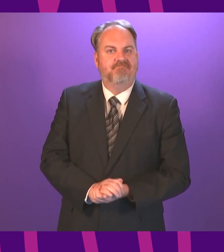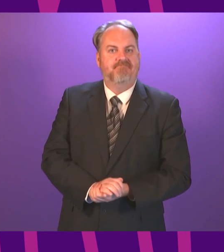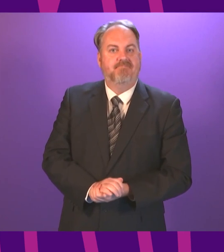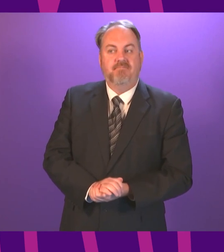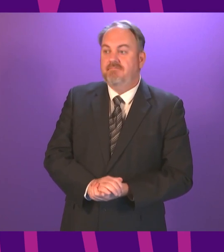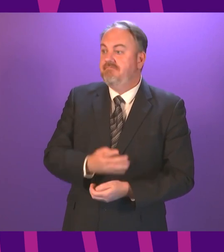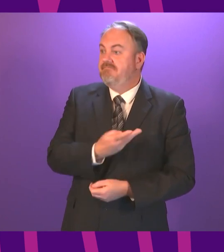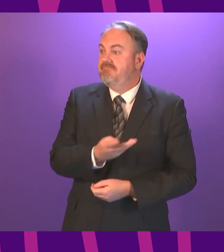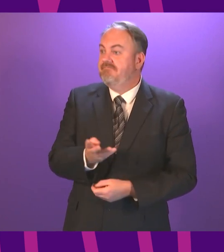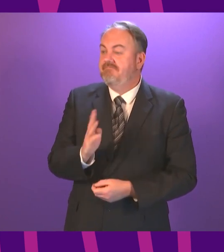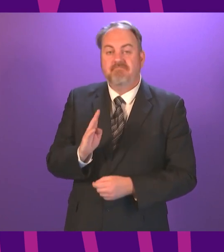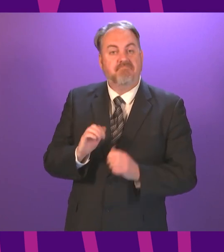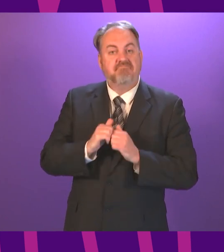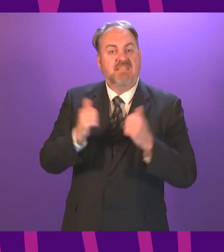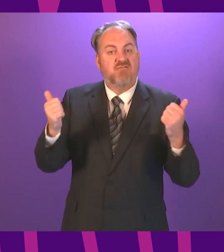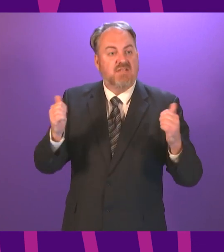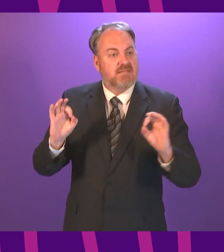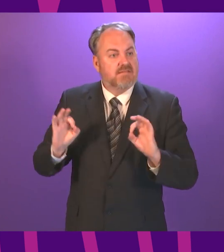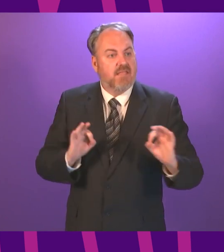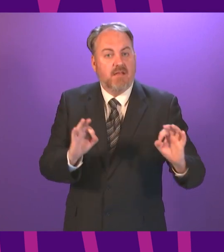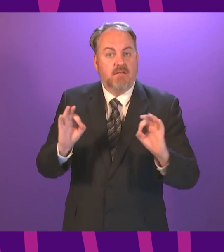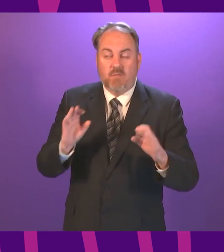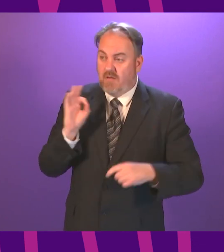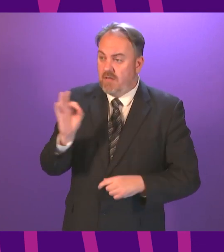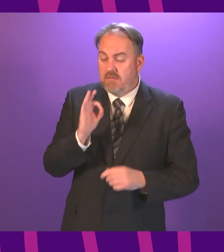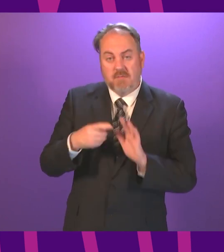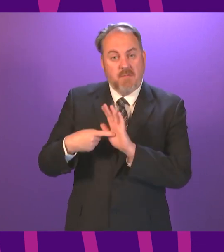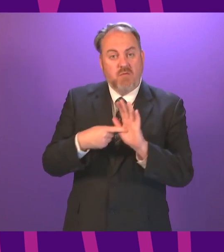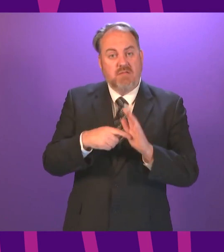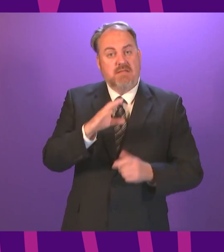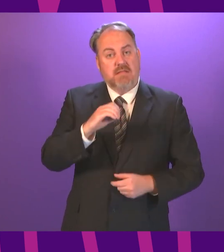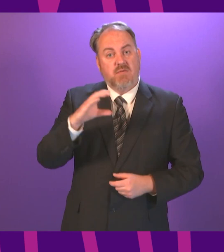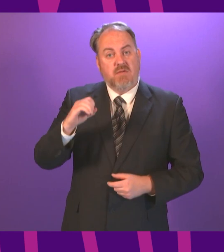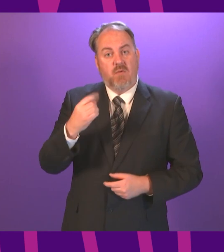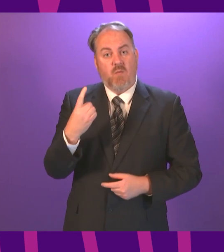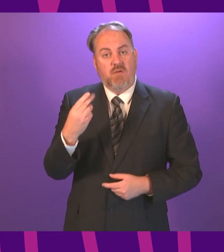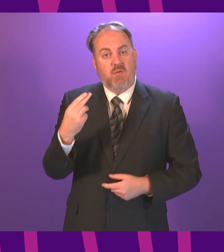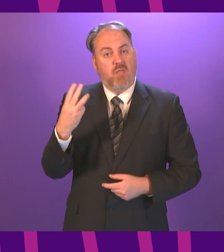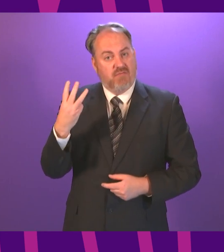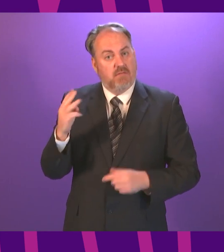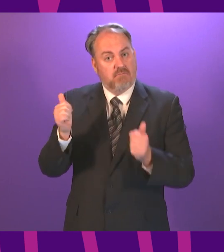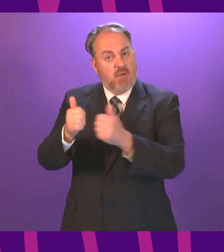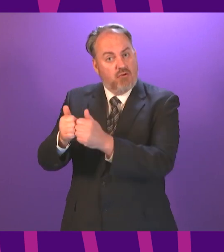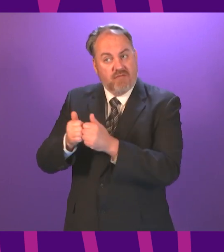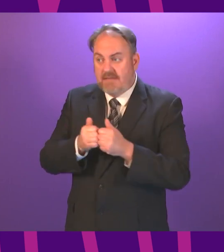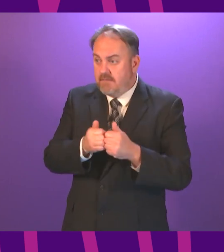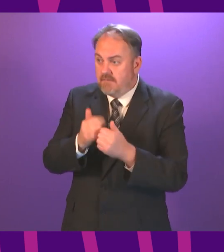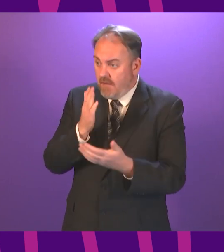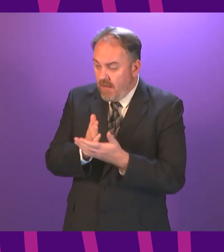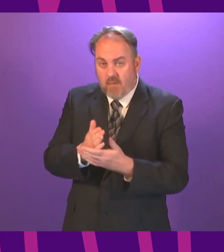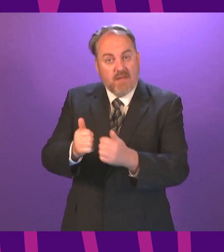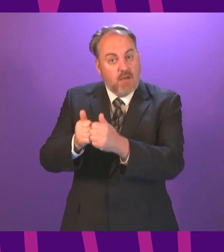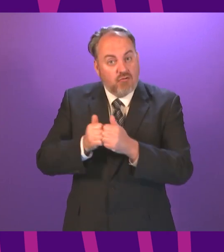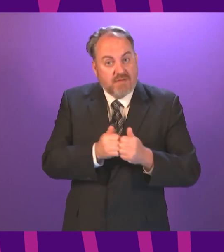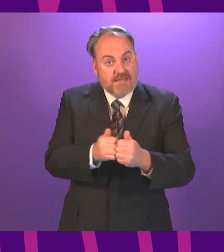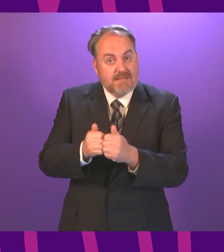As no member has asked to speak against the motion, the question is that motion 00123 be agreed. Are we all agreed?